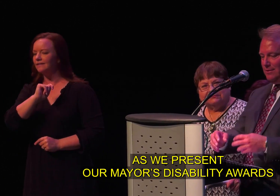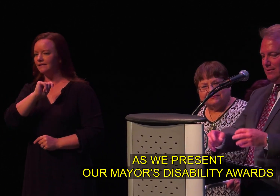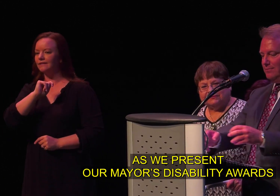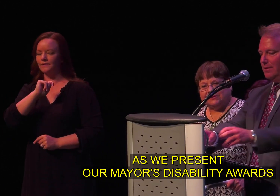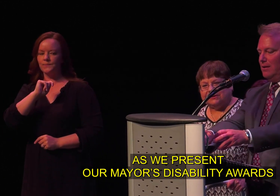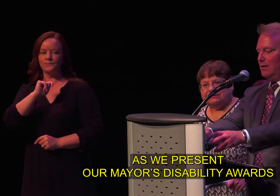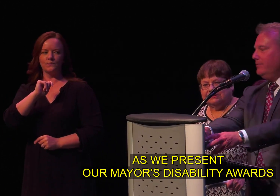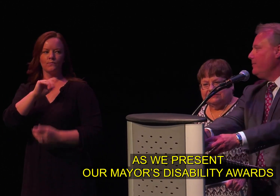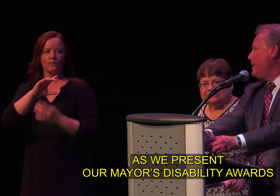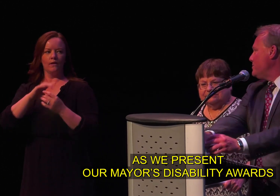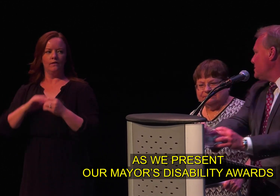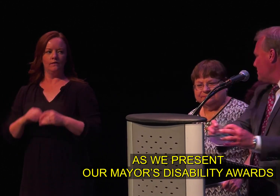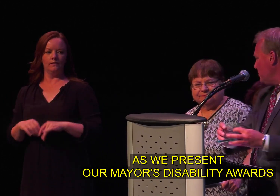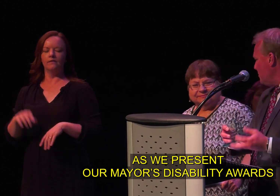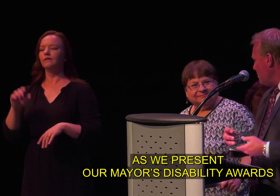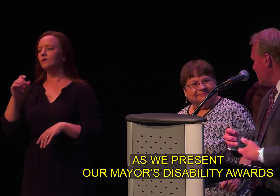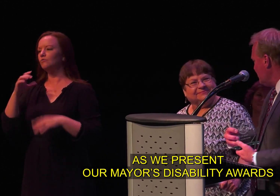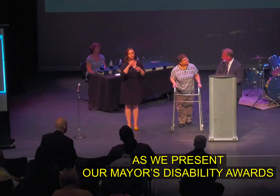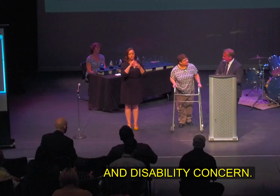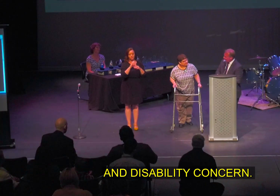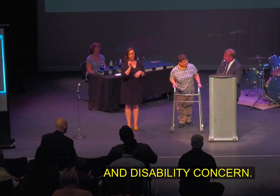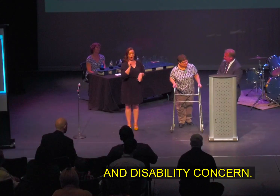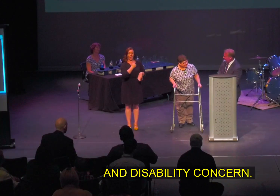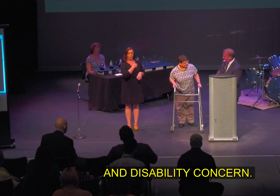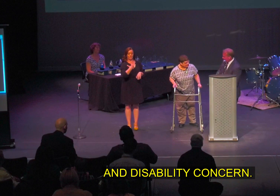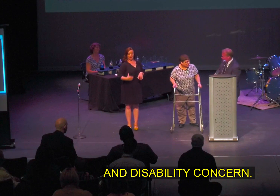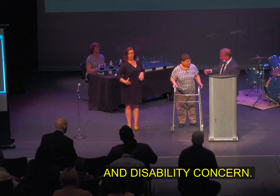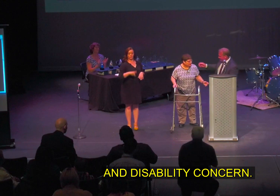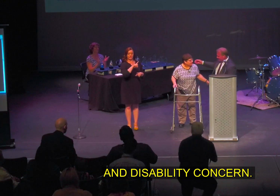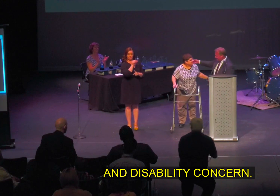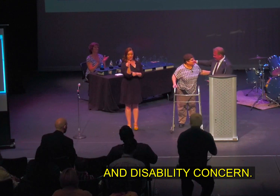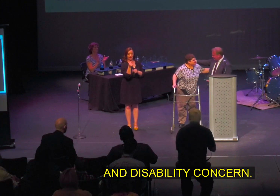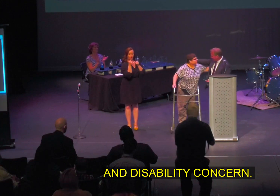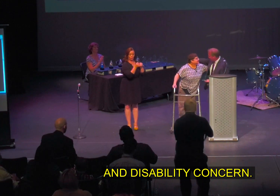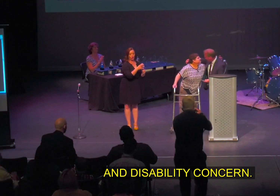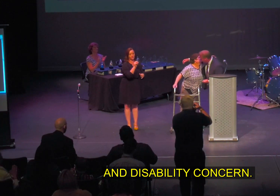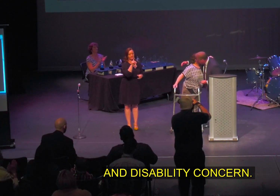released our mayor's disability awards and disability concerns